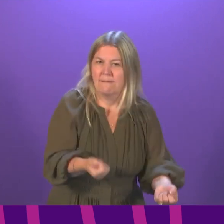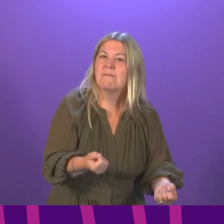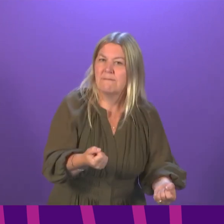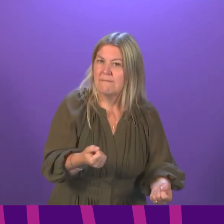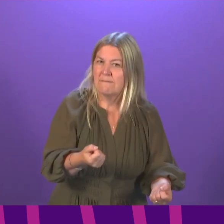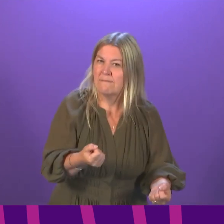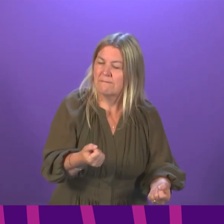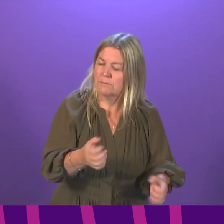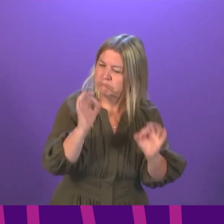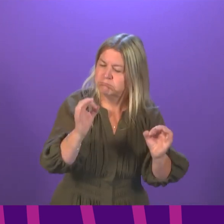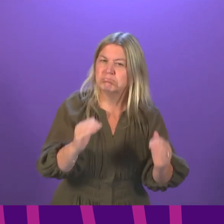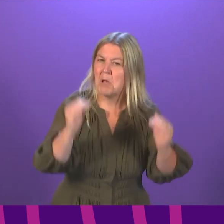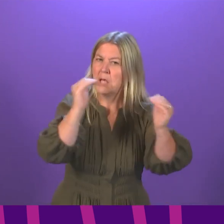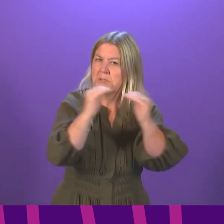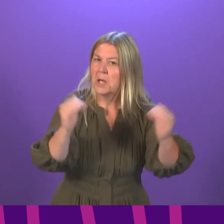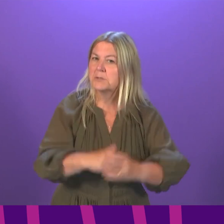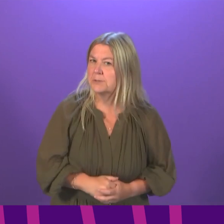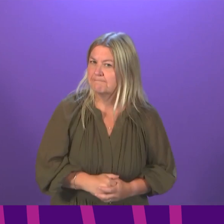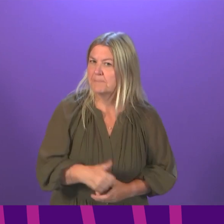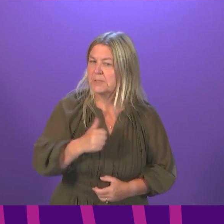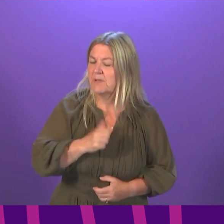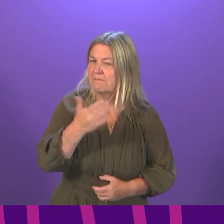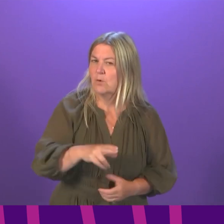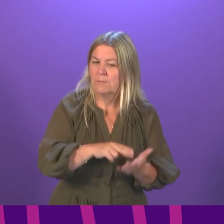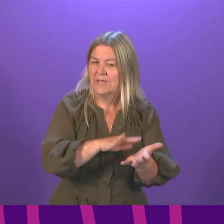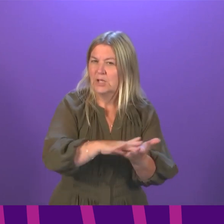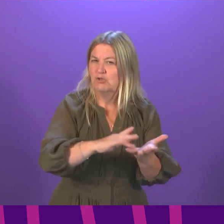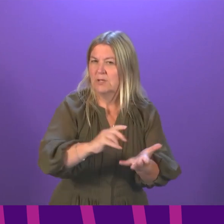us know that we can expect from our National Health Service.